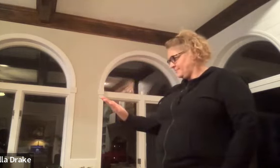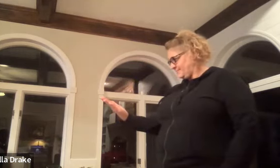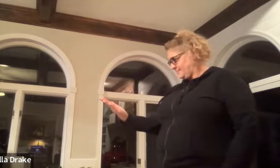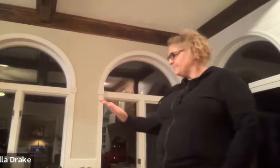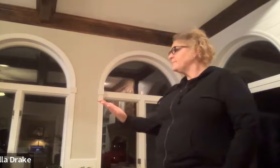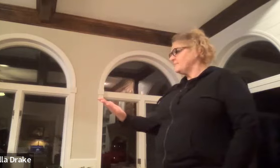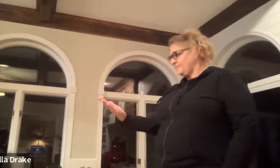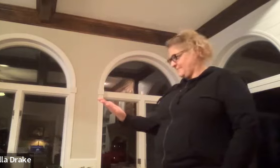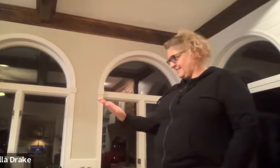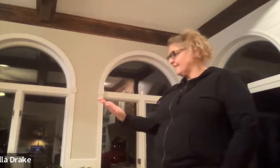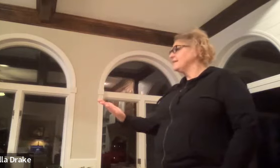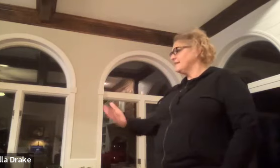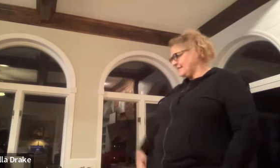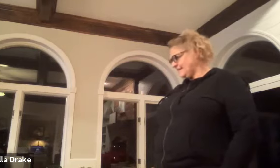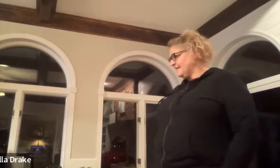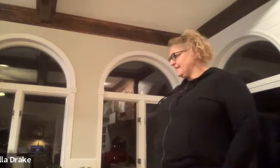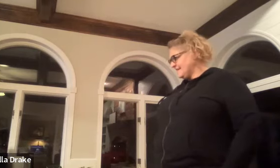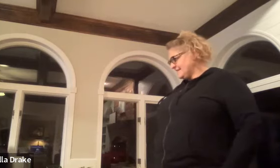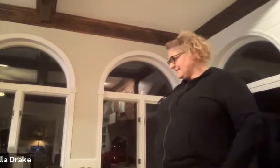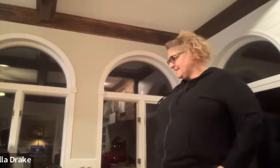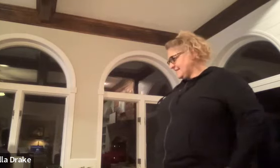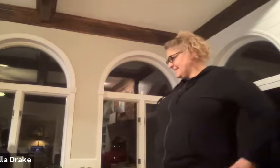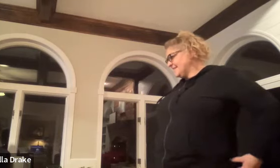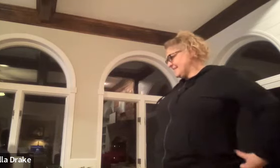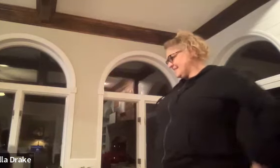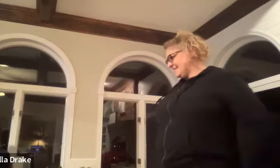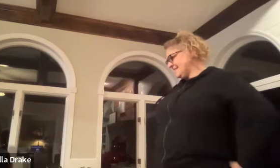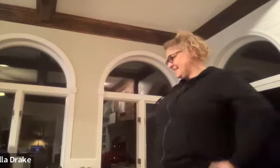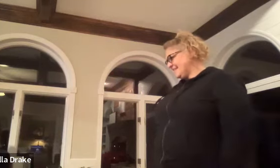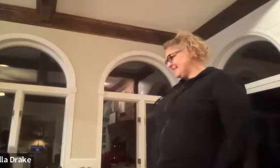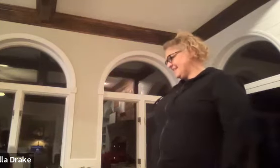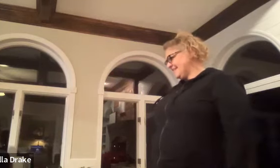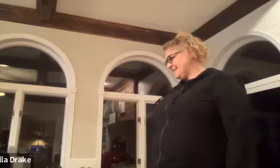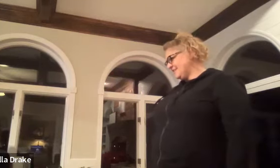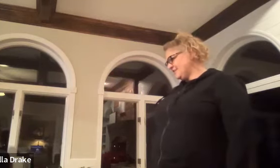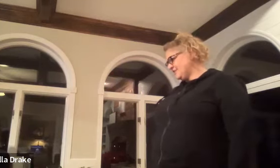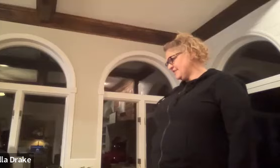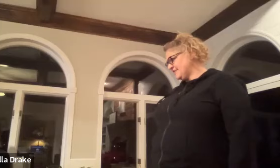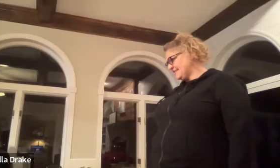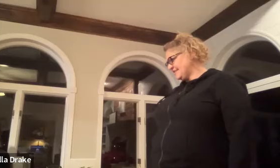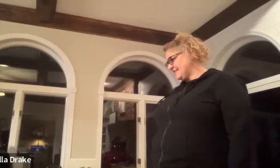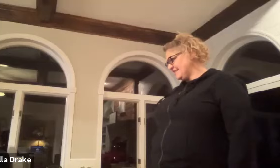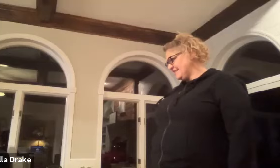so come sometimes sometimes i've been glad just talking about things